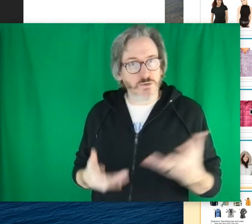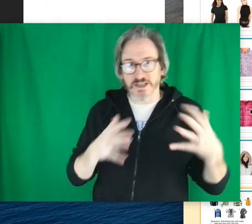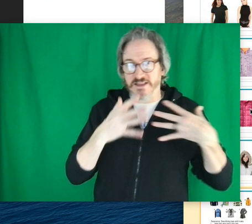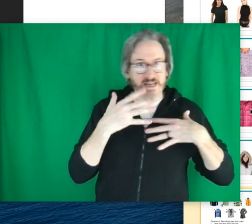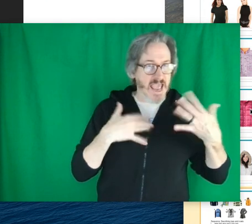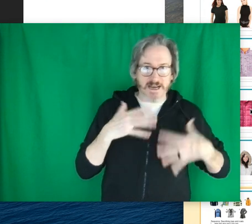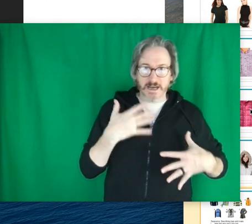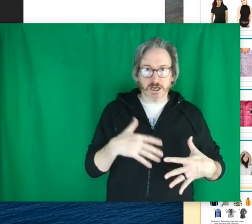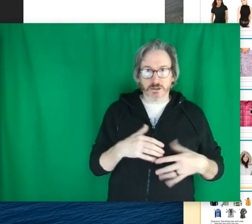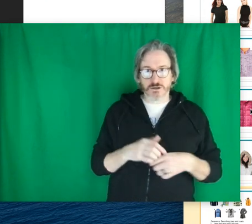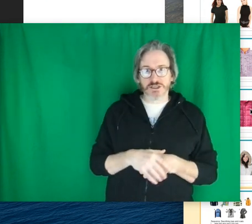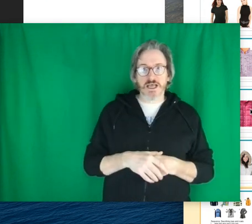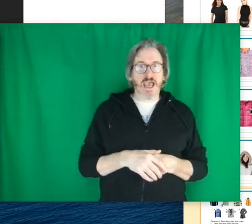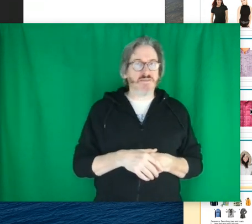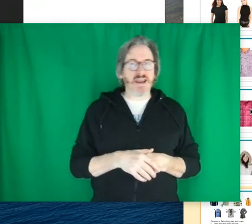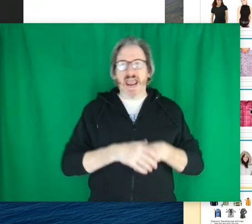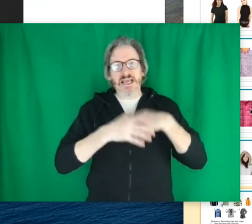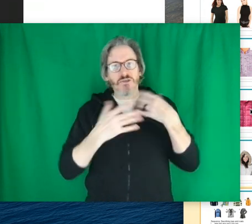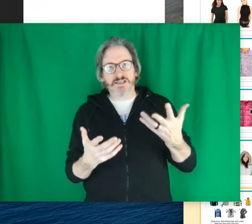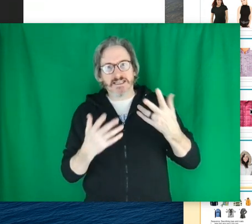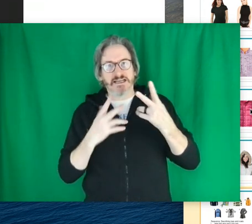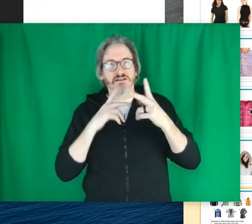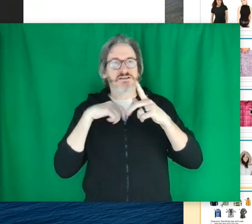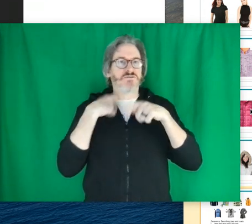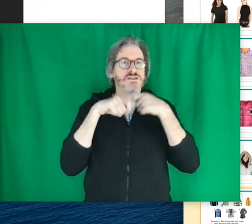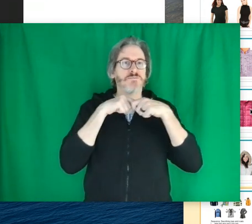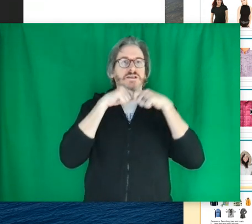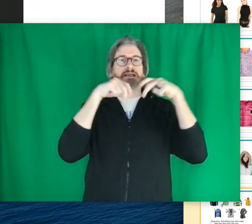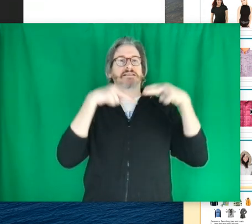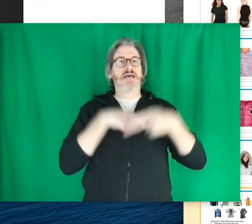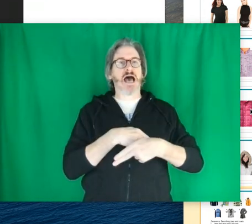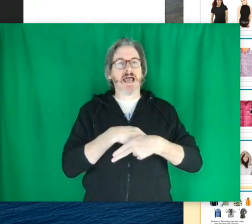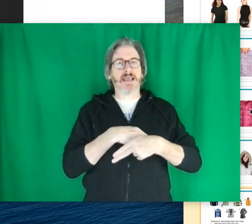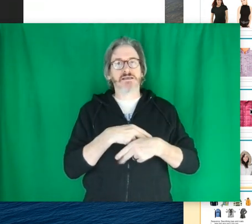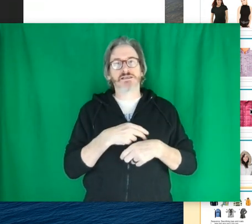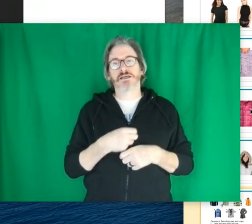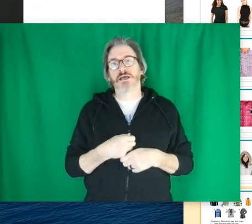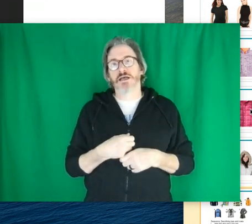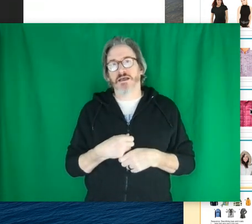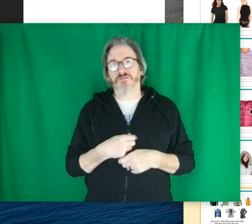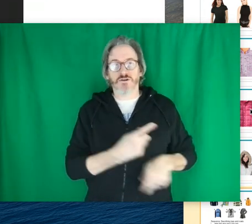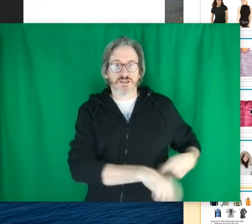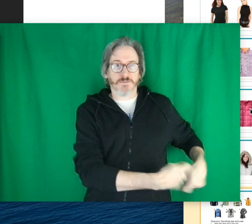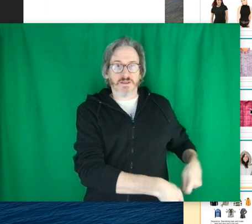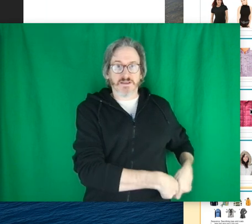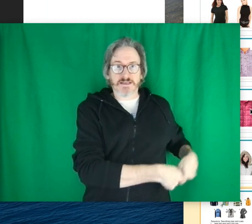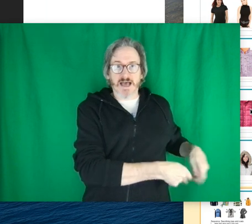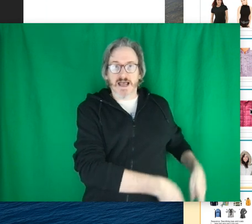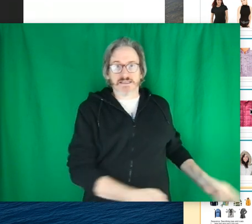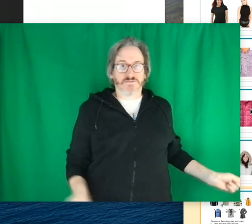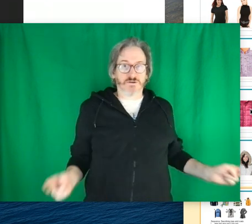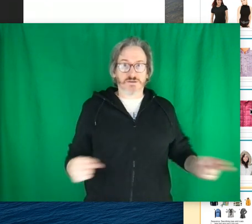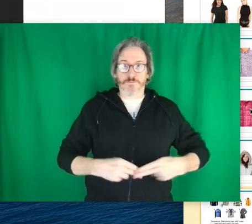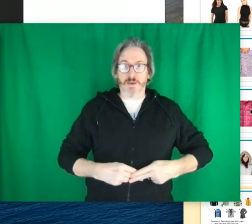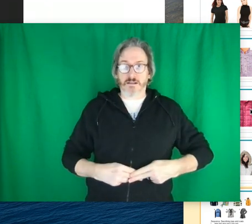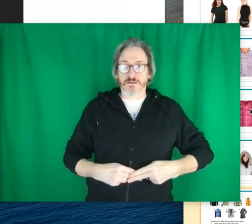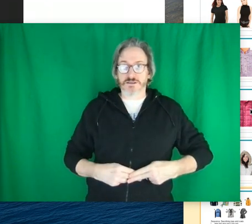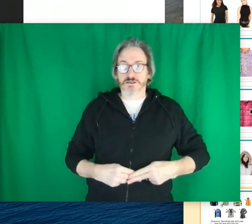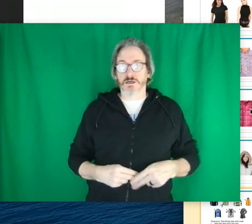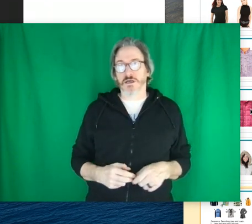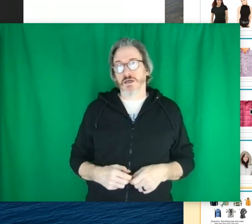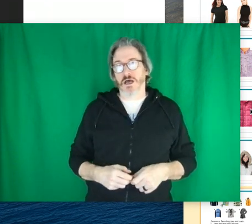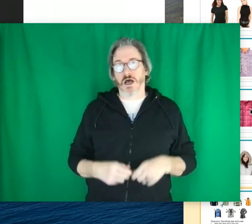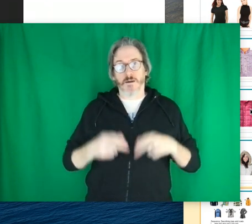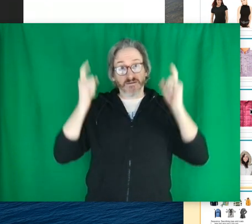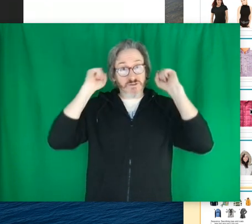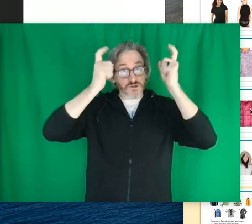So then add any colors, and then any other details, if there's something that ties, if there's something that ties, if there's a belt,